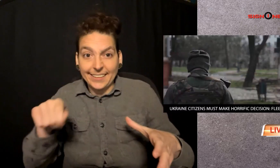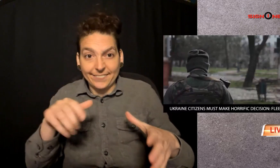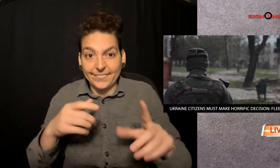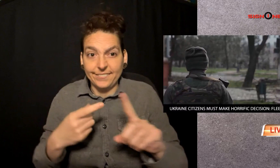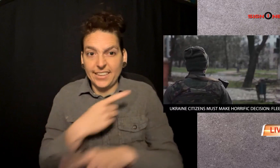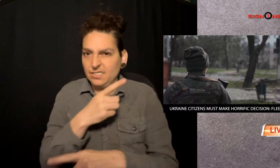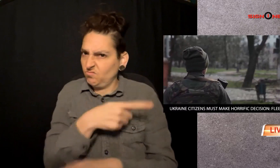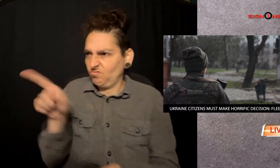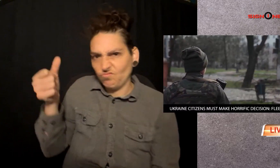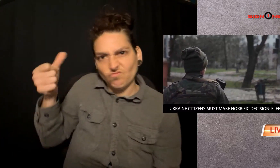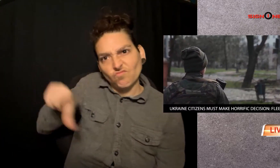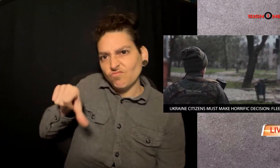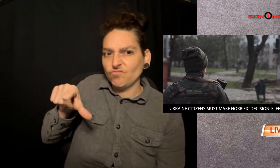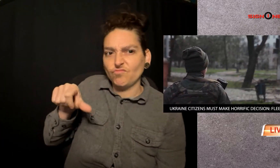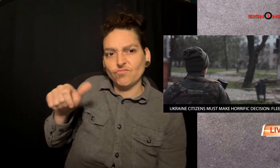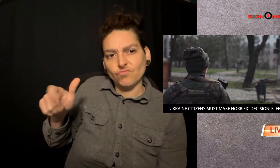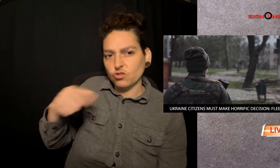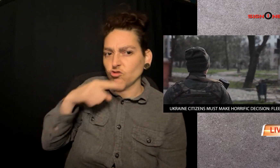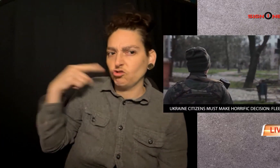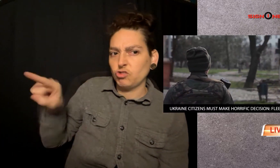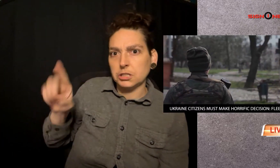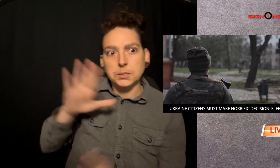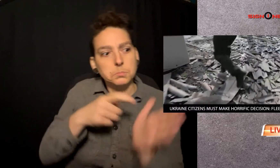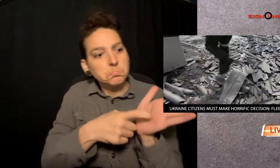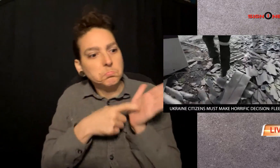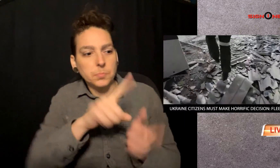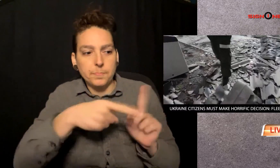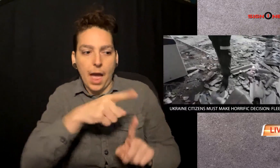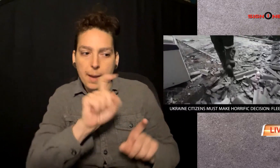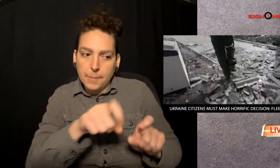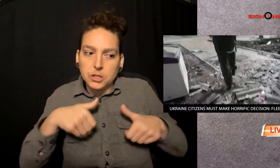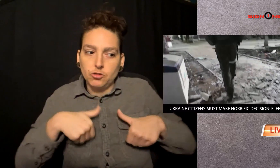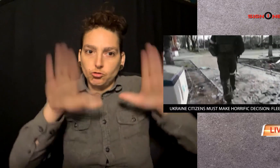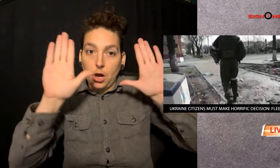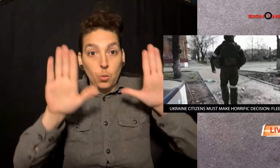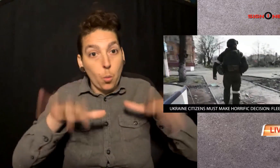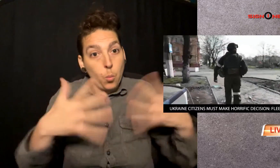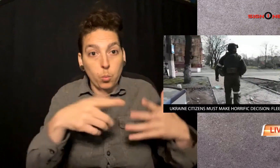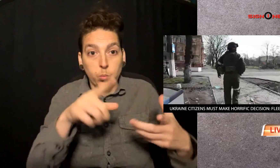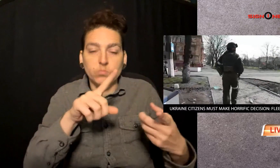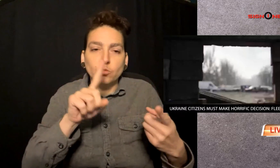they rejected Russia's demands to surrender or die.